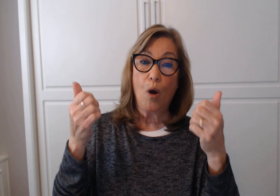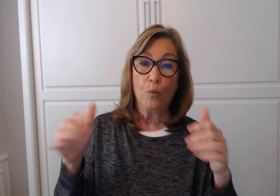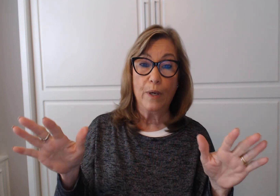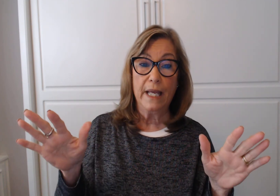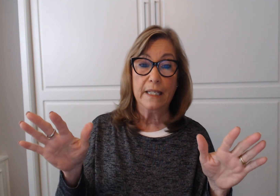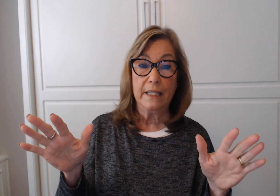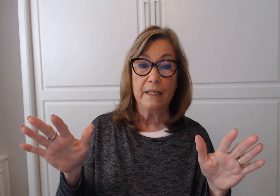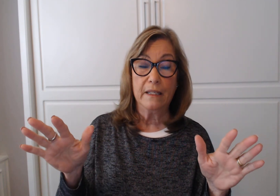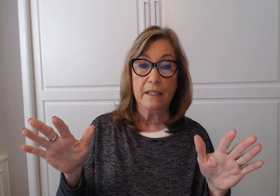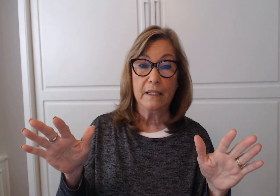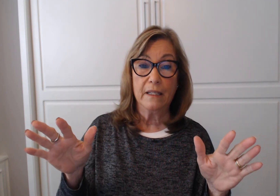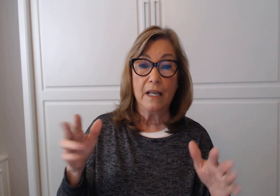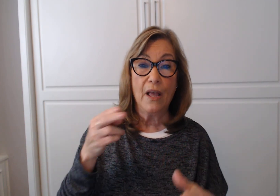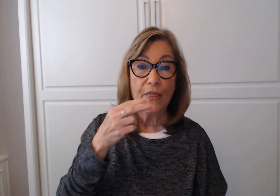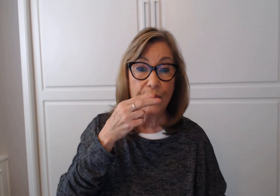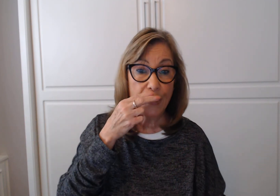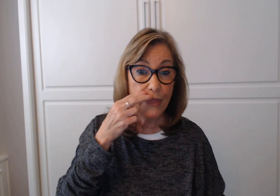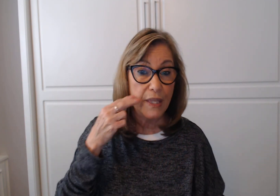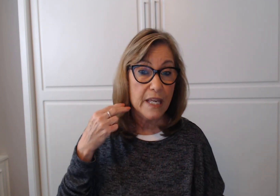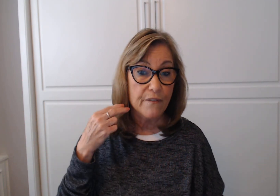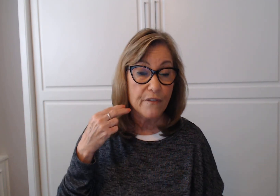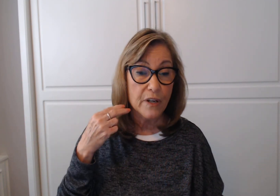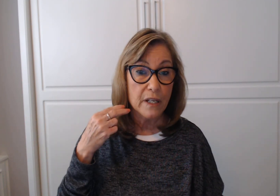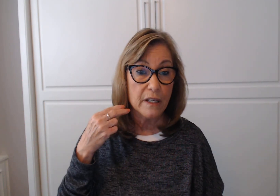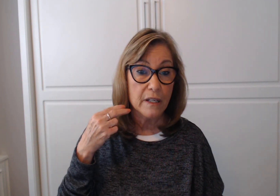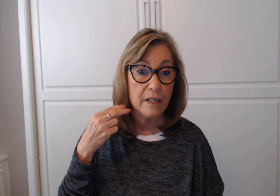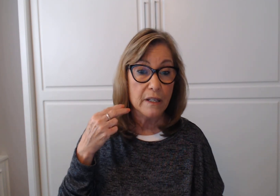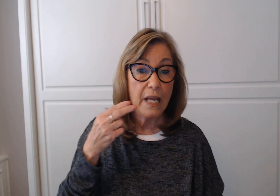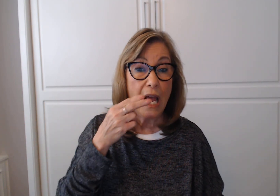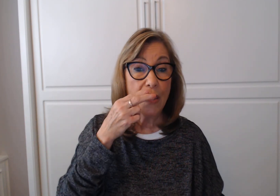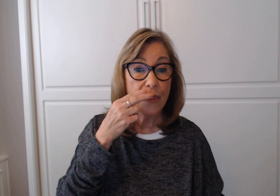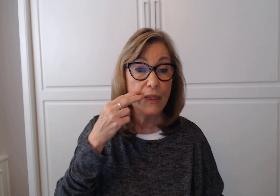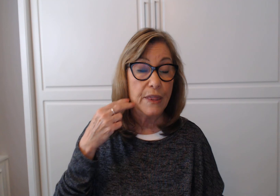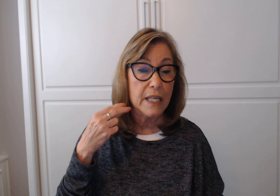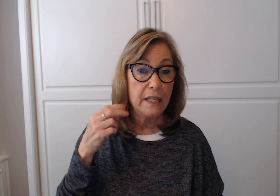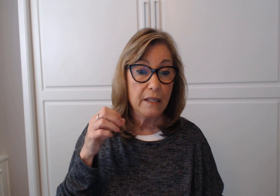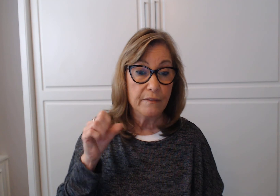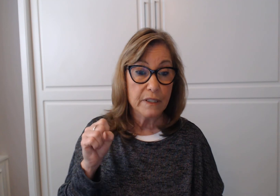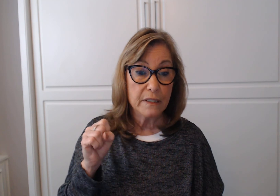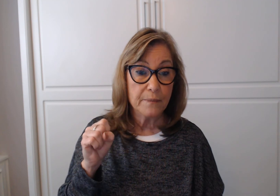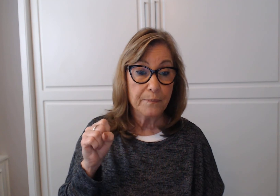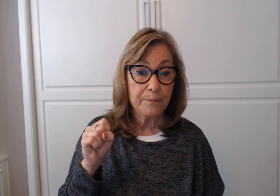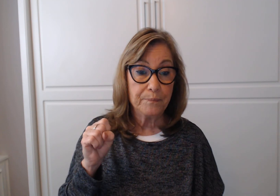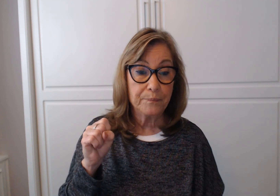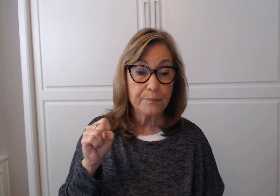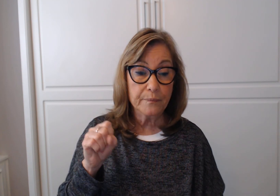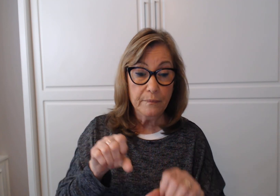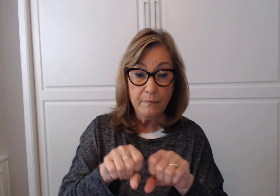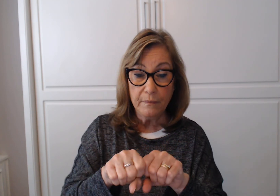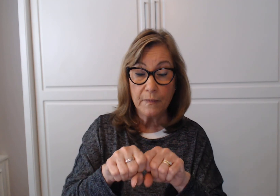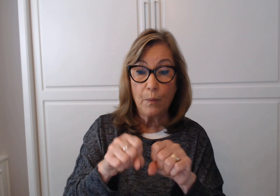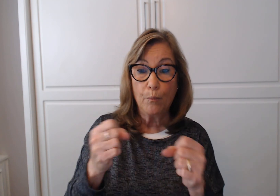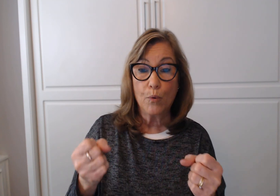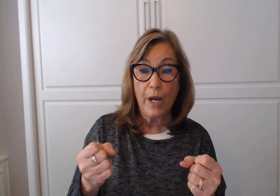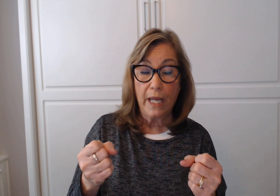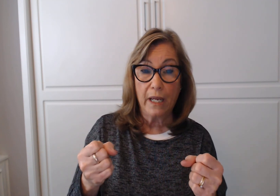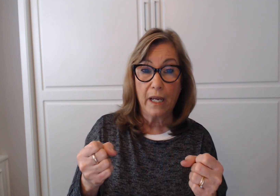Thief. Thieves. Break. Breaking.